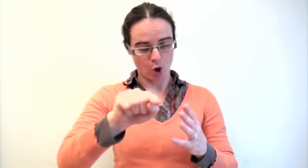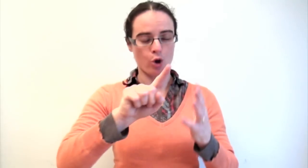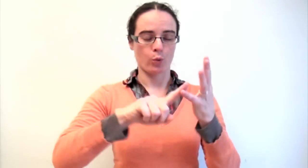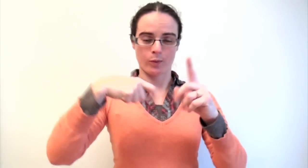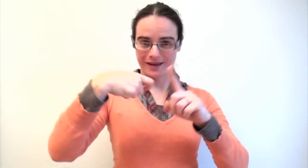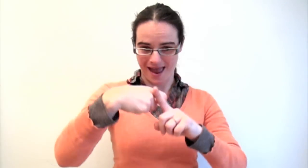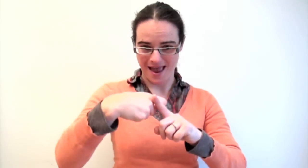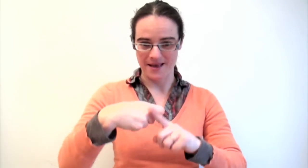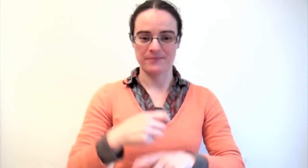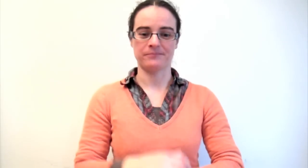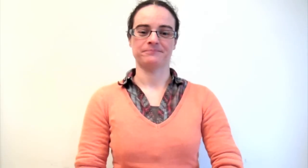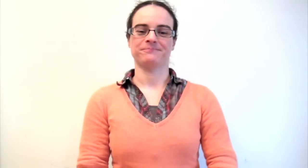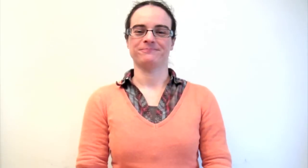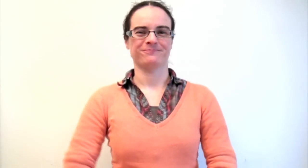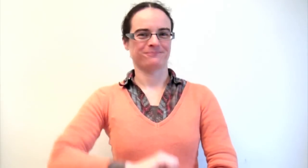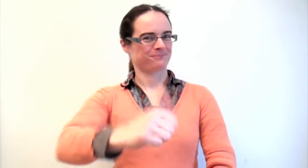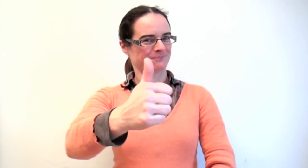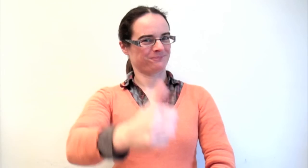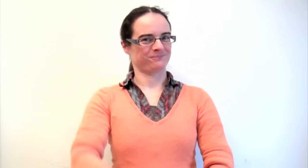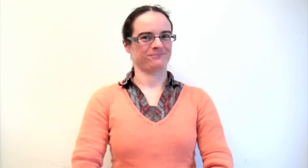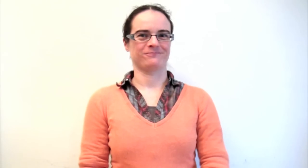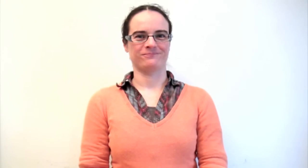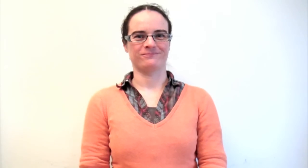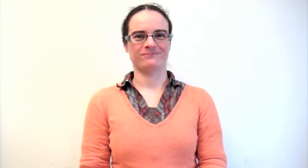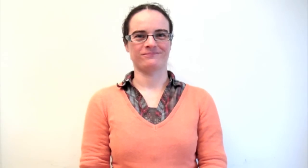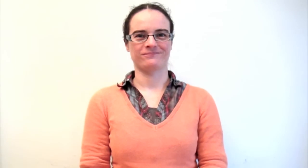enquiries at communicationid.co.uk. the